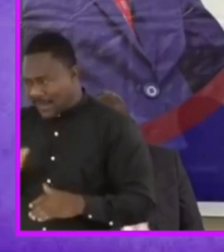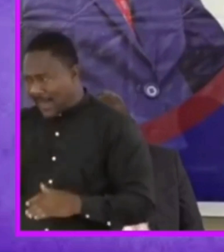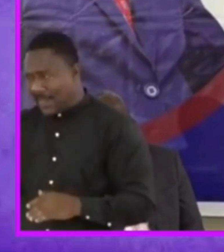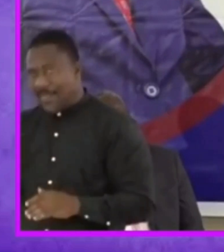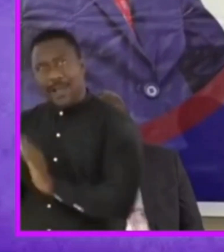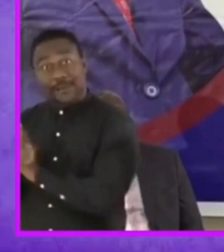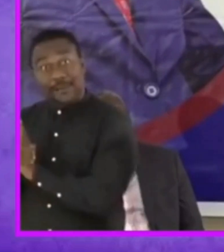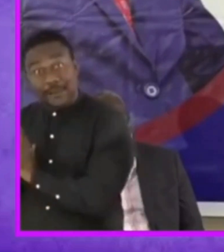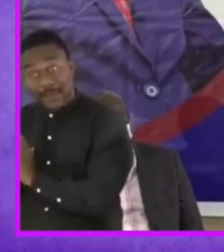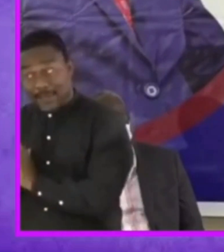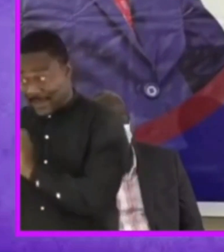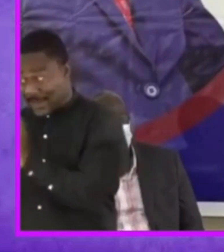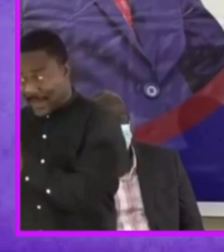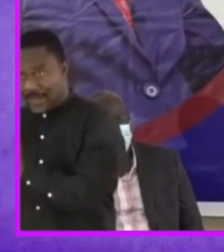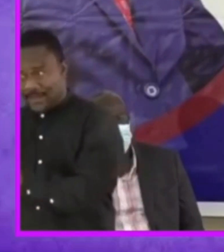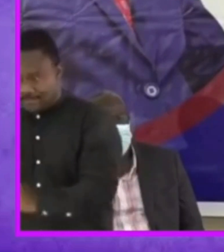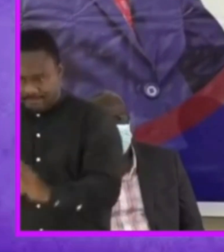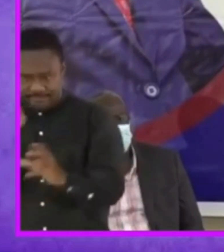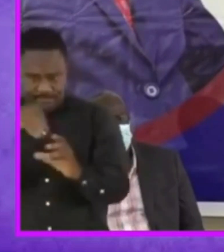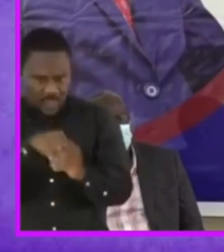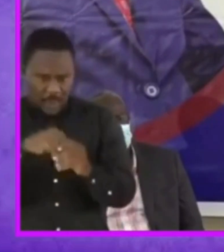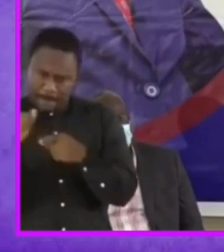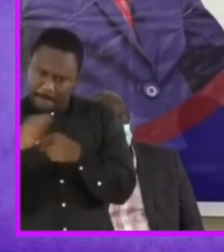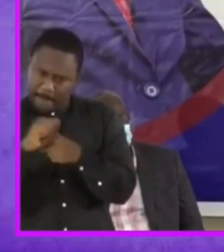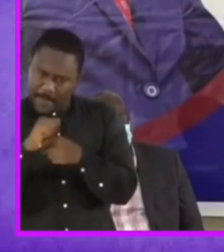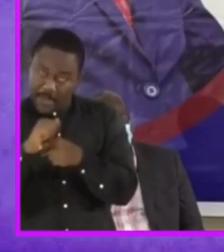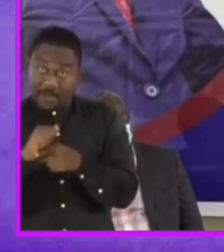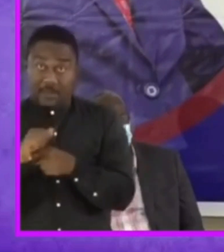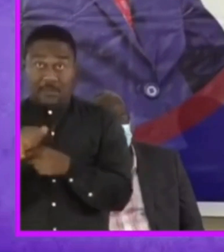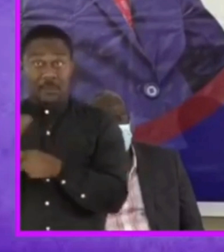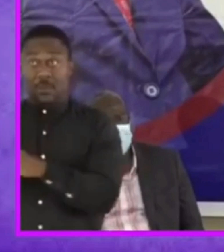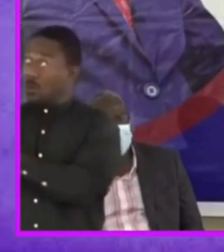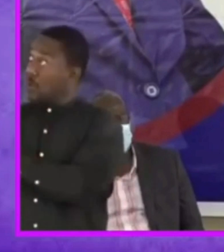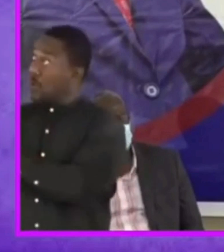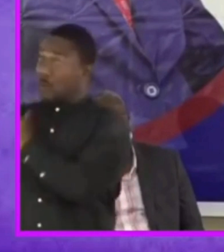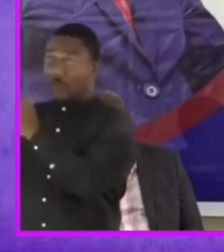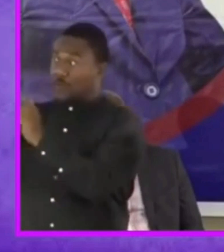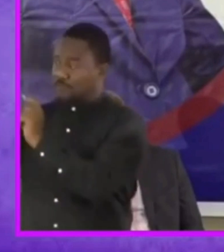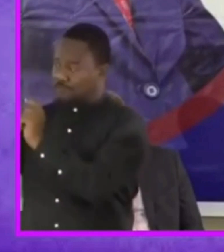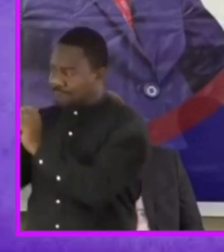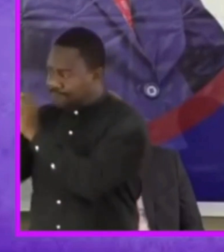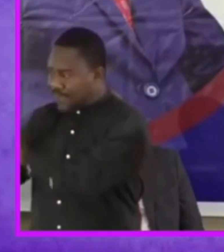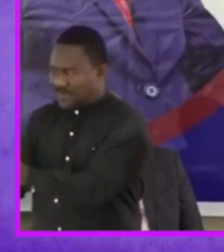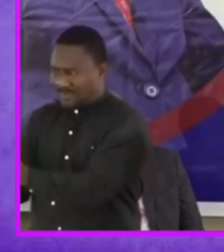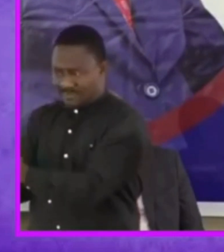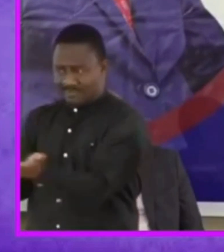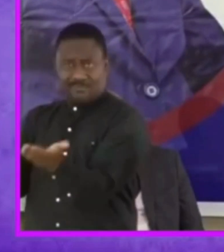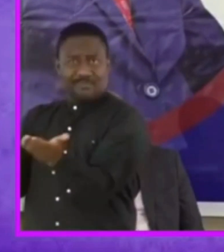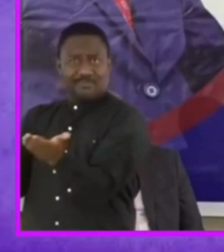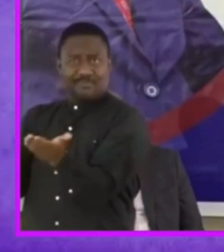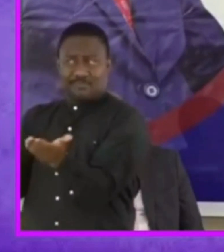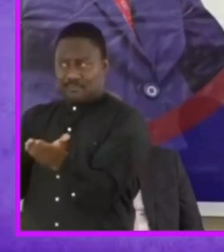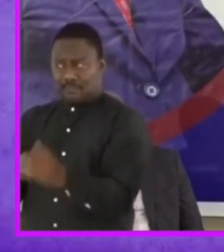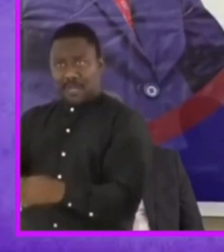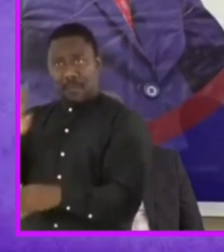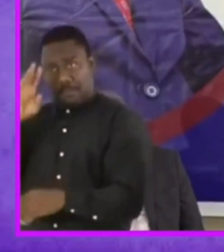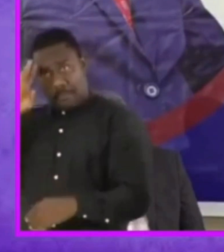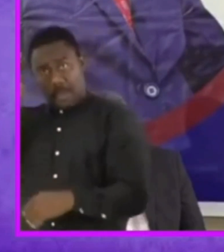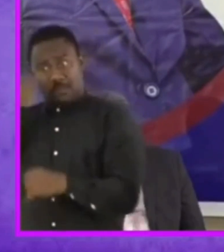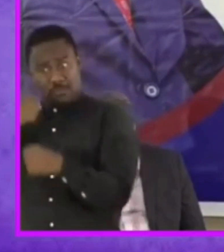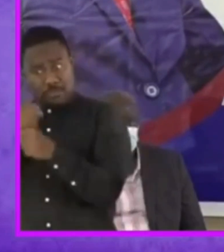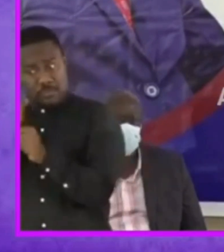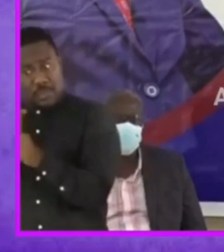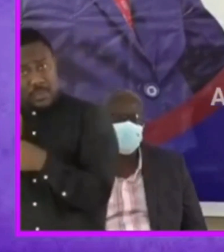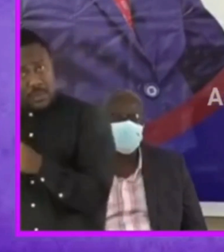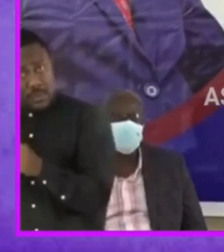can be used for the benefit of our nation if god has given us these individuals in our midst people who can innovate and create